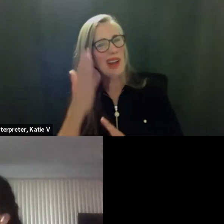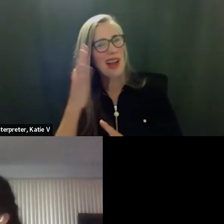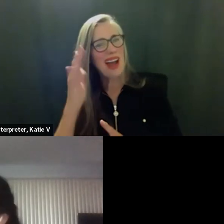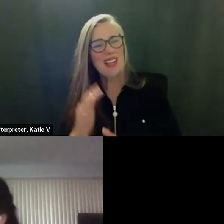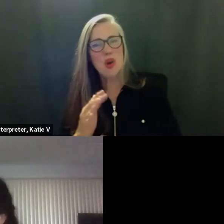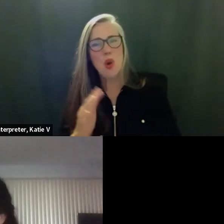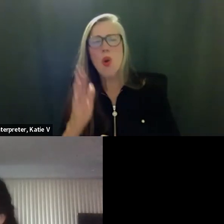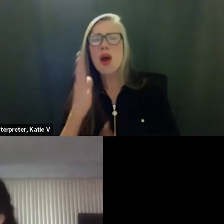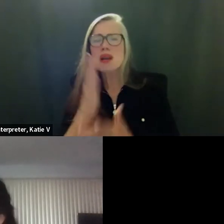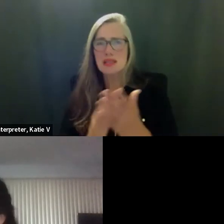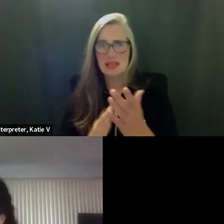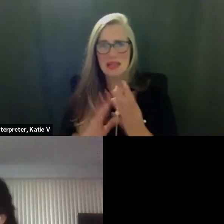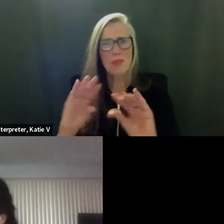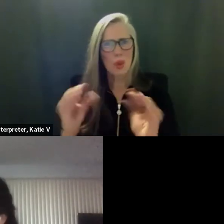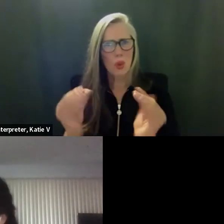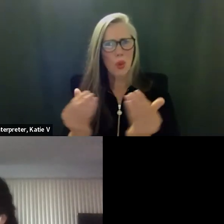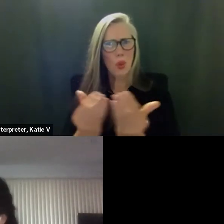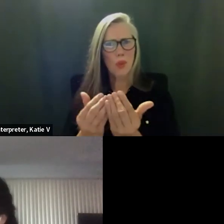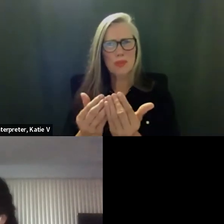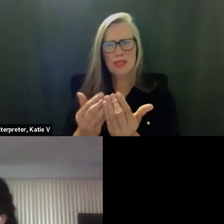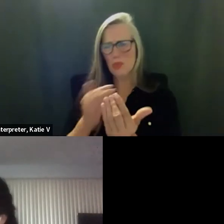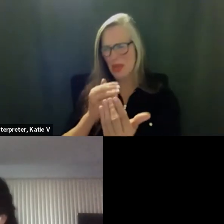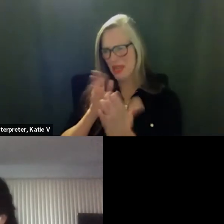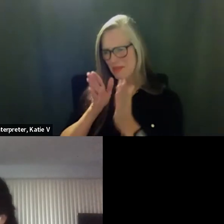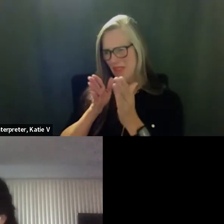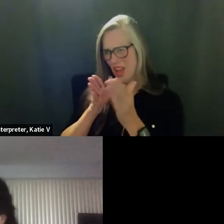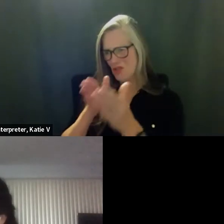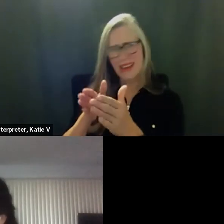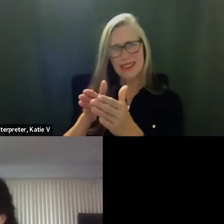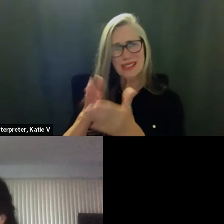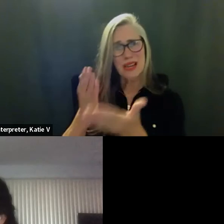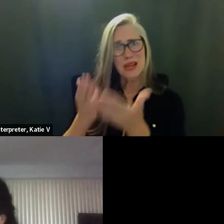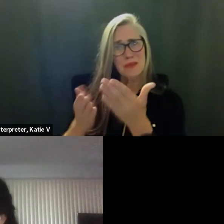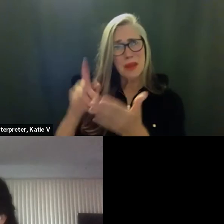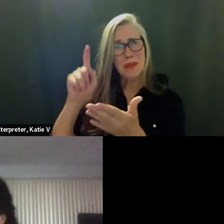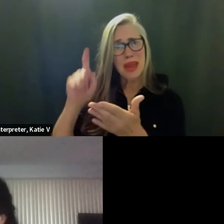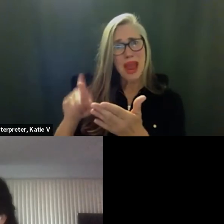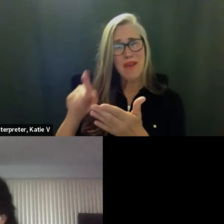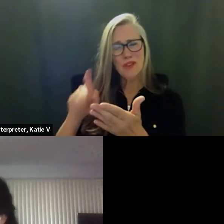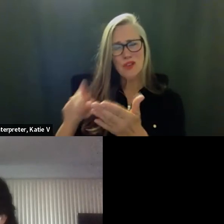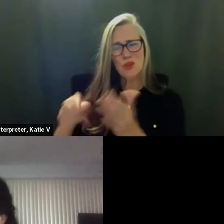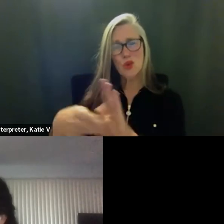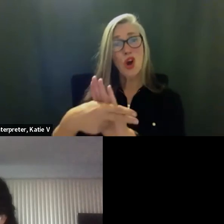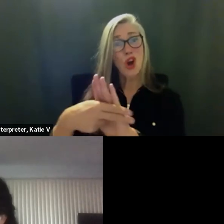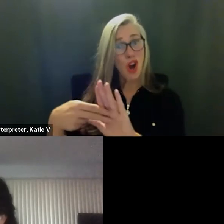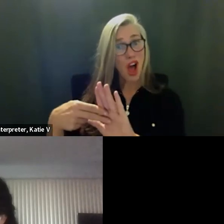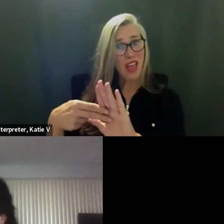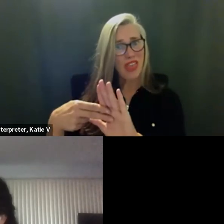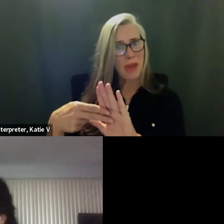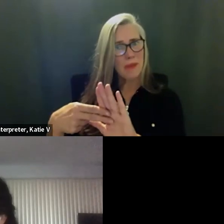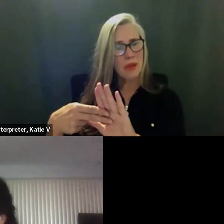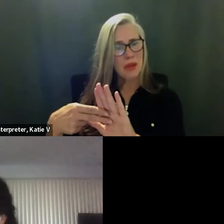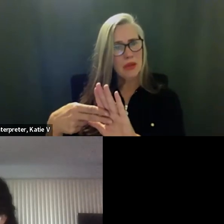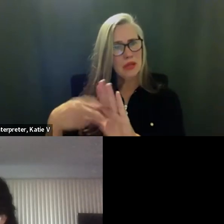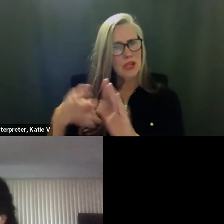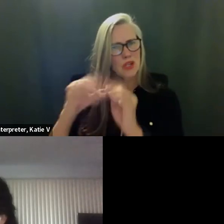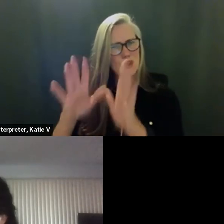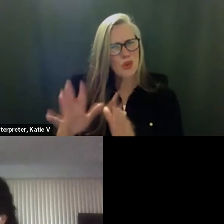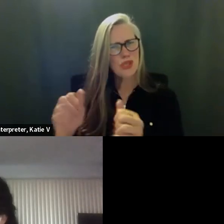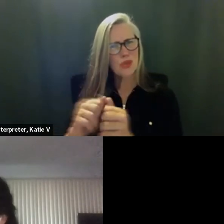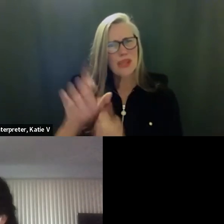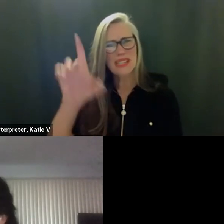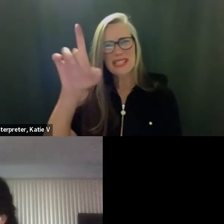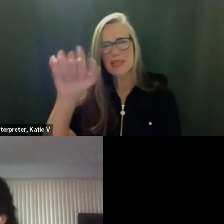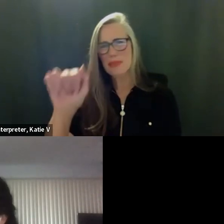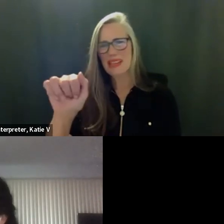we address certain groups and i've raised this many times i know they might have to be referred to technically as students with disabilities but